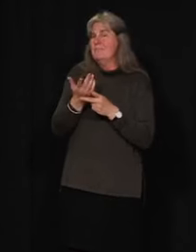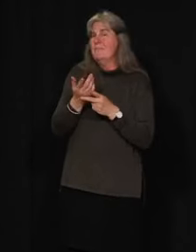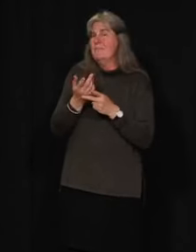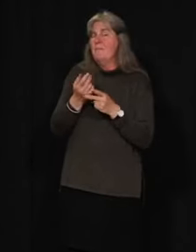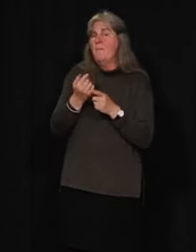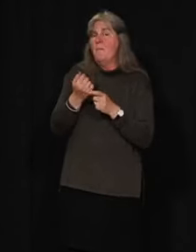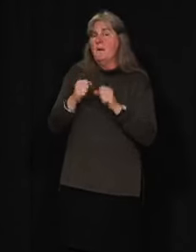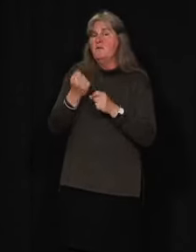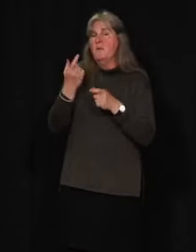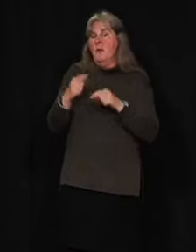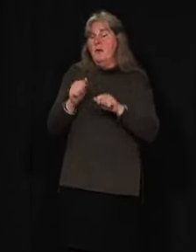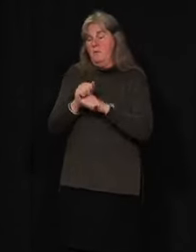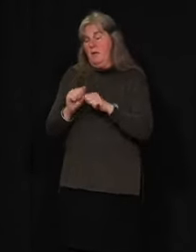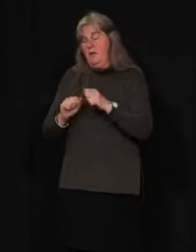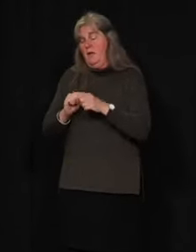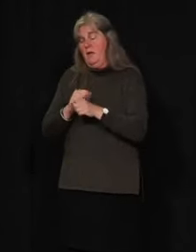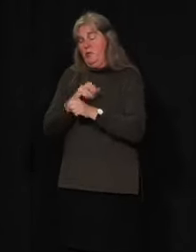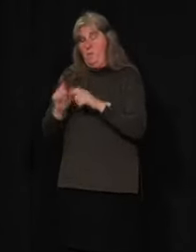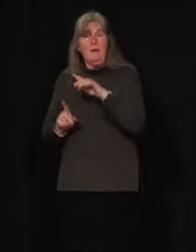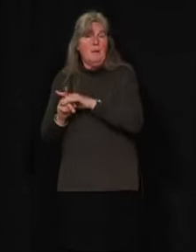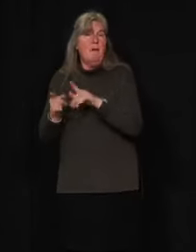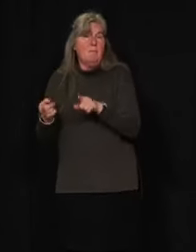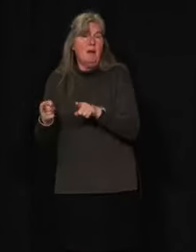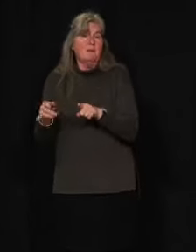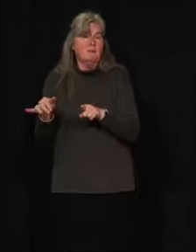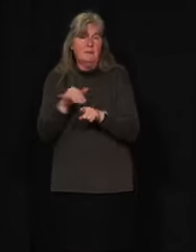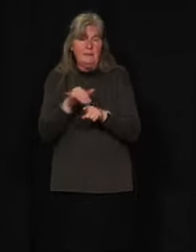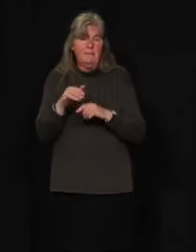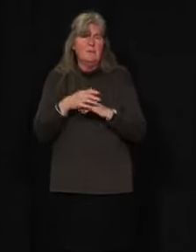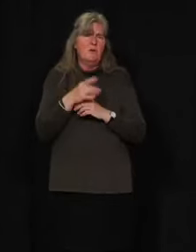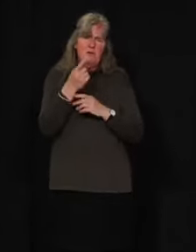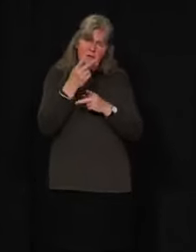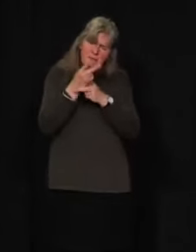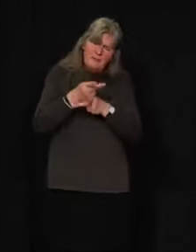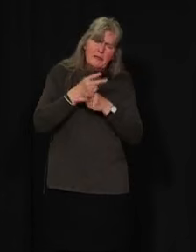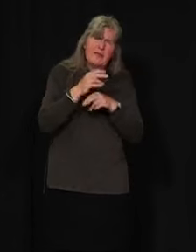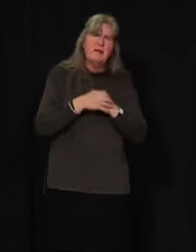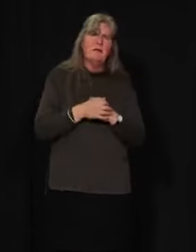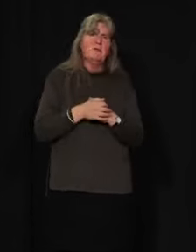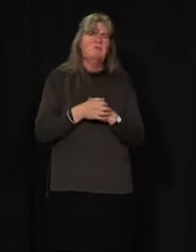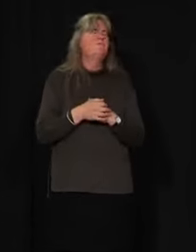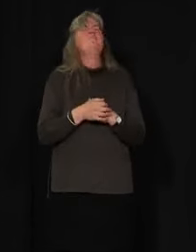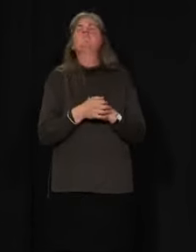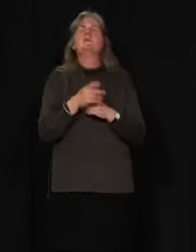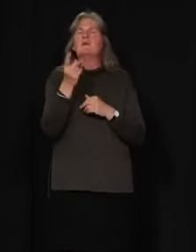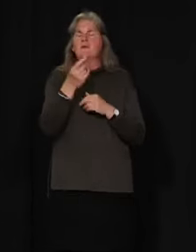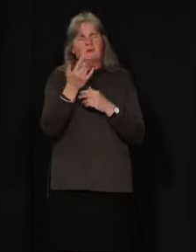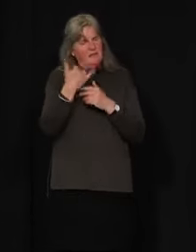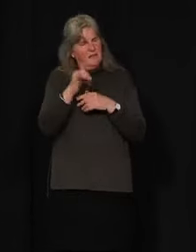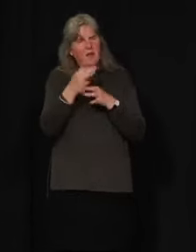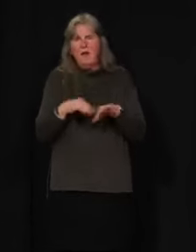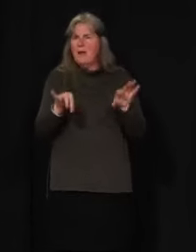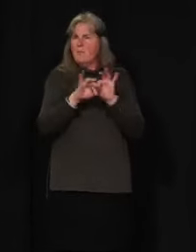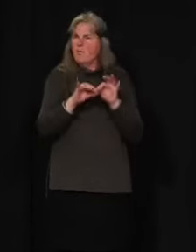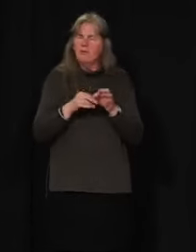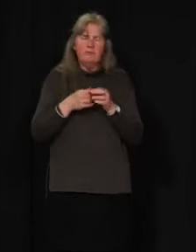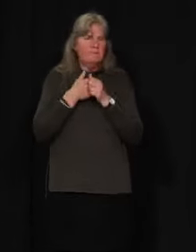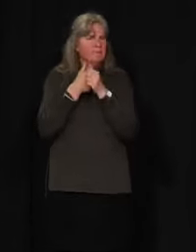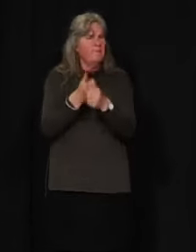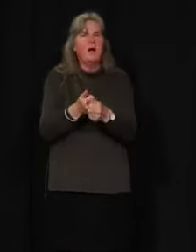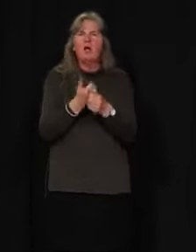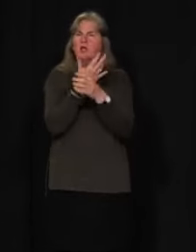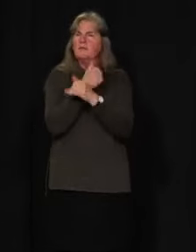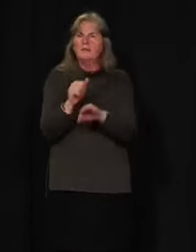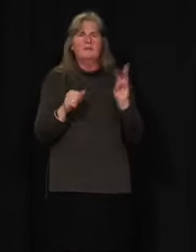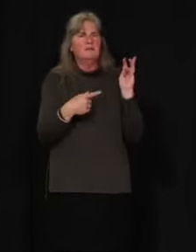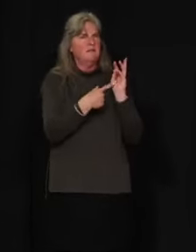can bring. From this point onward, the safe rules of conduct will be increasingly important until we